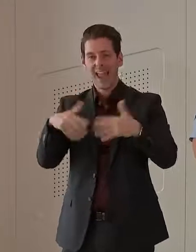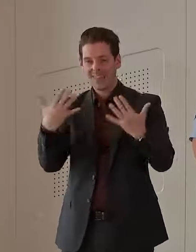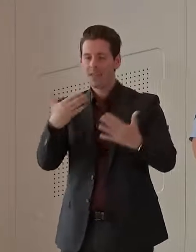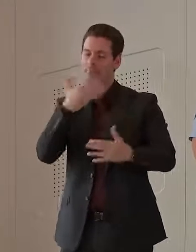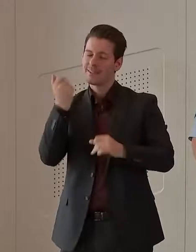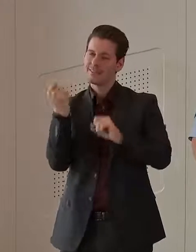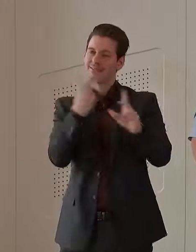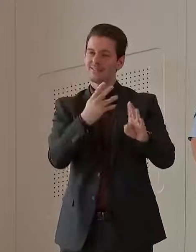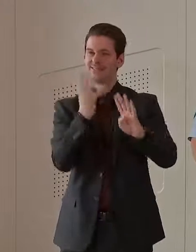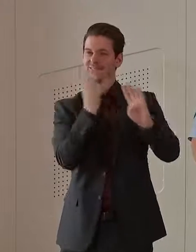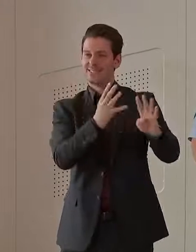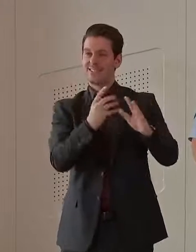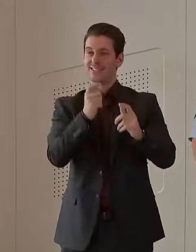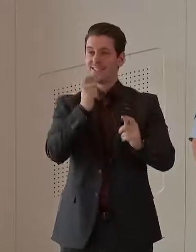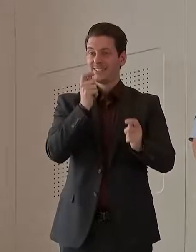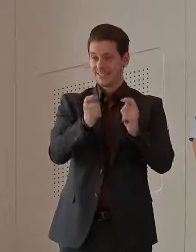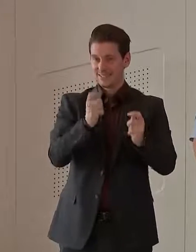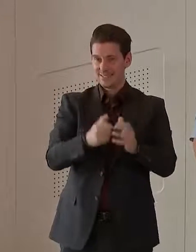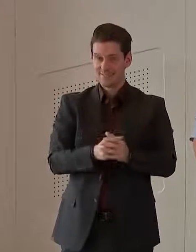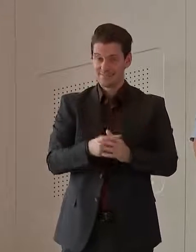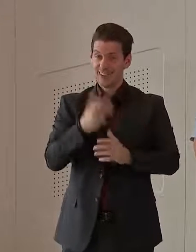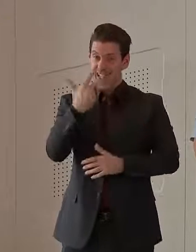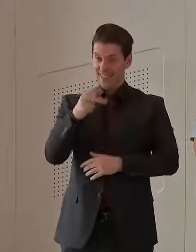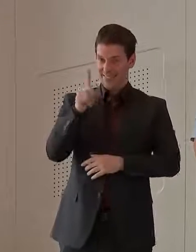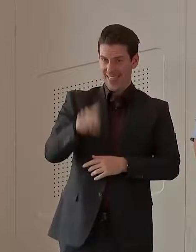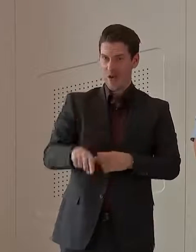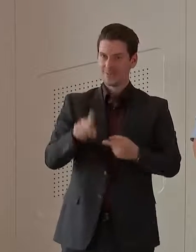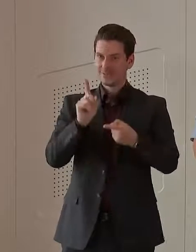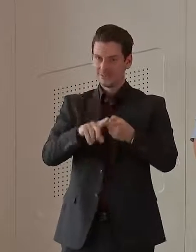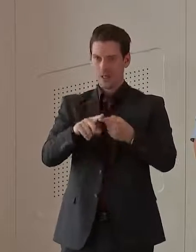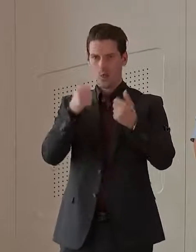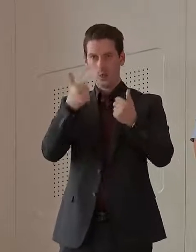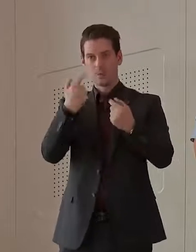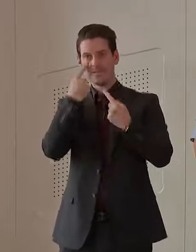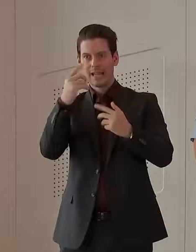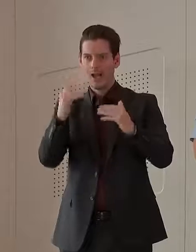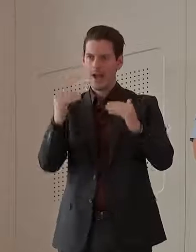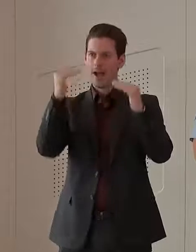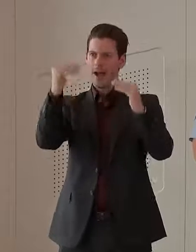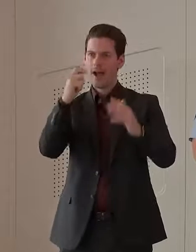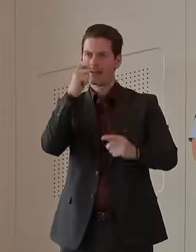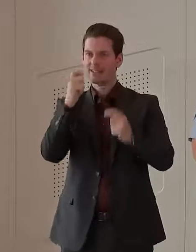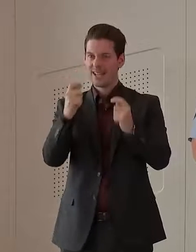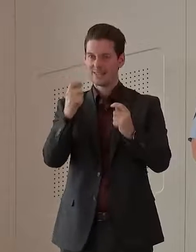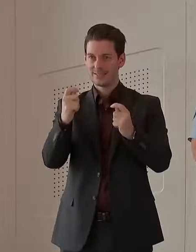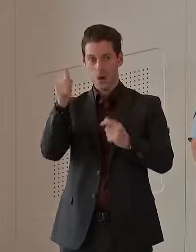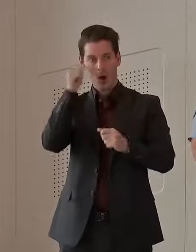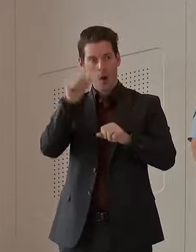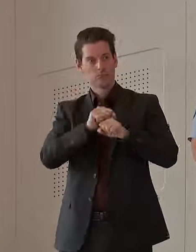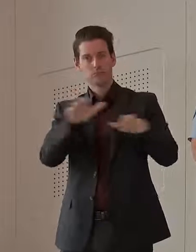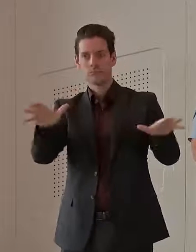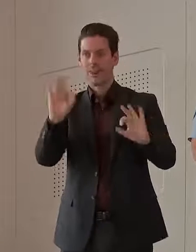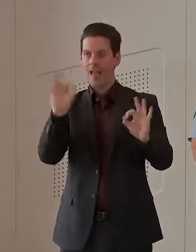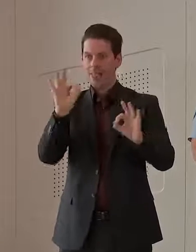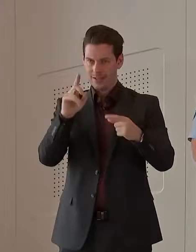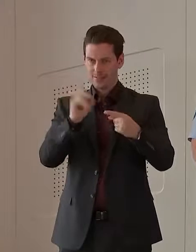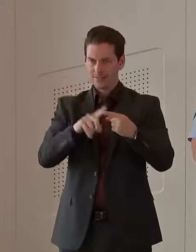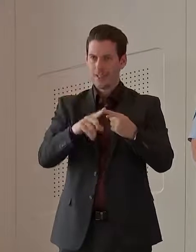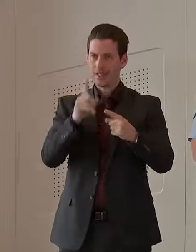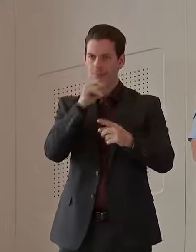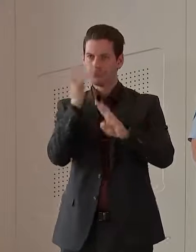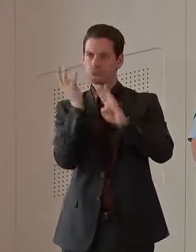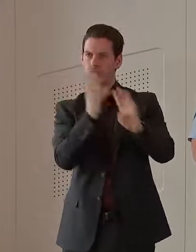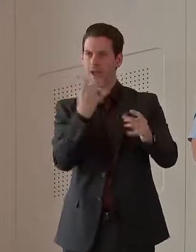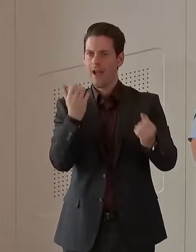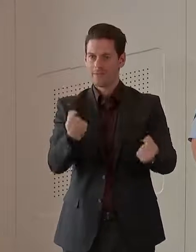the fact that we don't have an outbreak and people are still going and getting tested. That's a very, very good result. And yesterday,